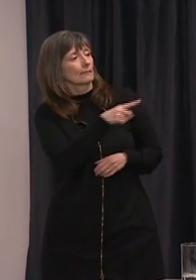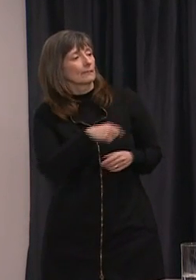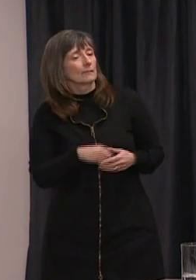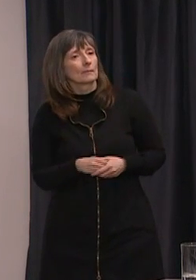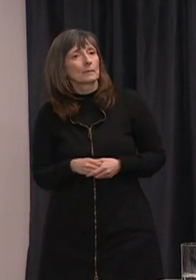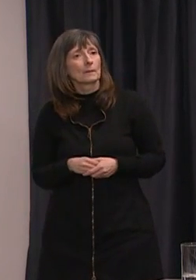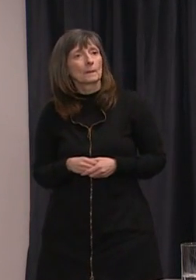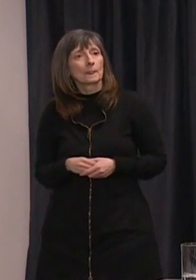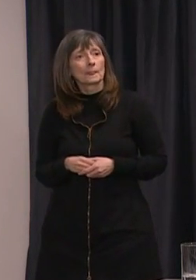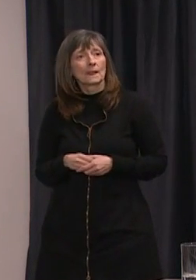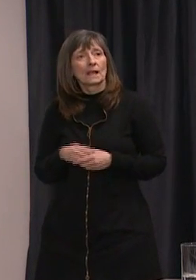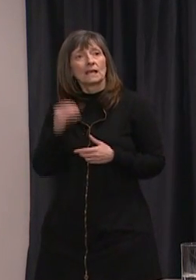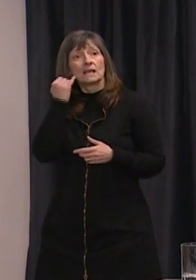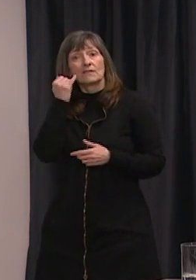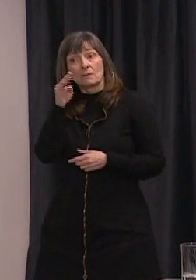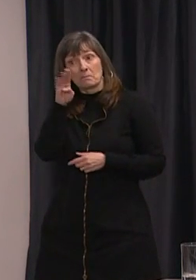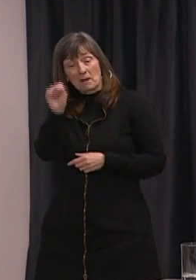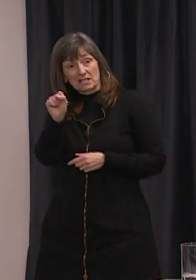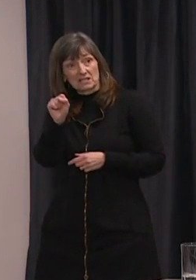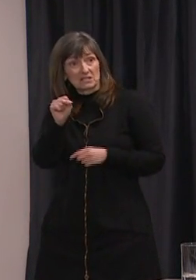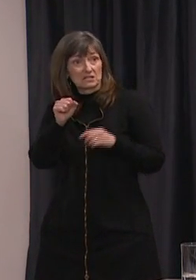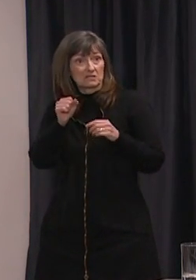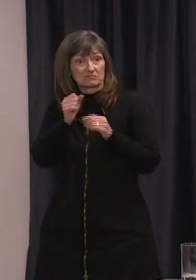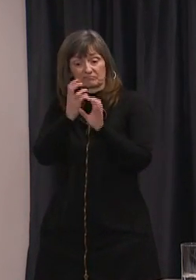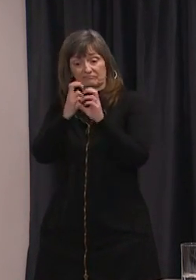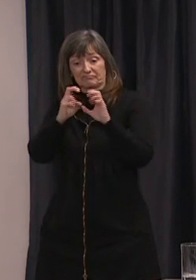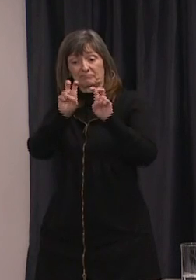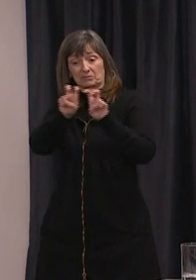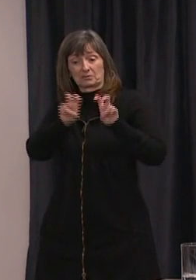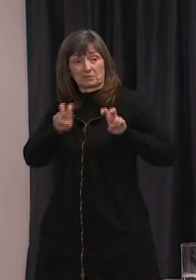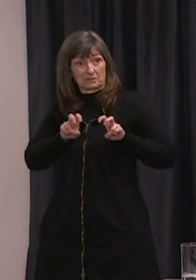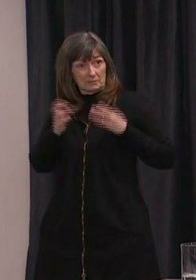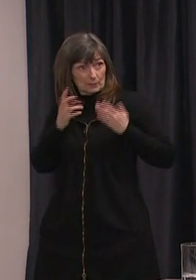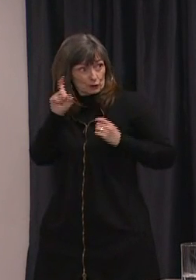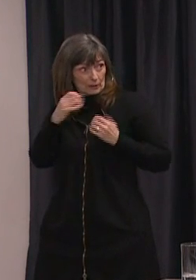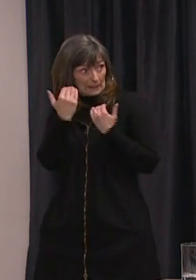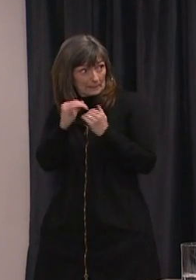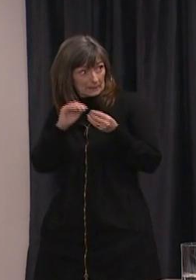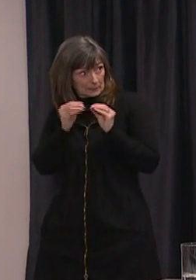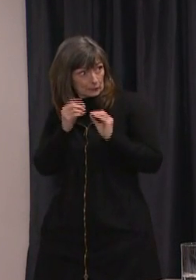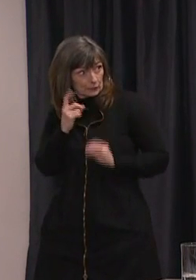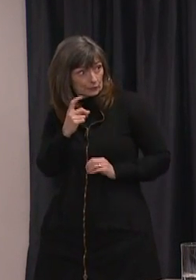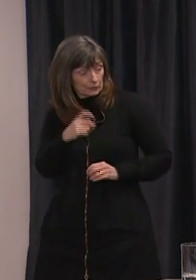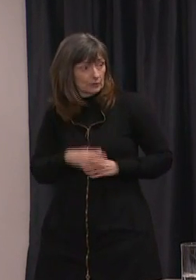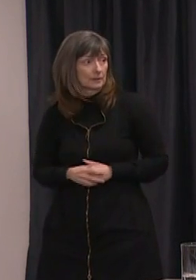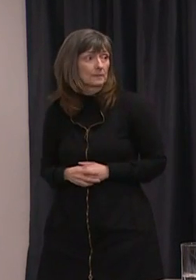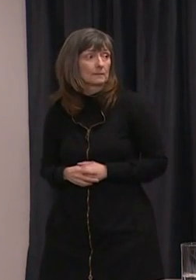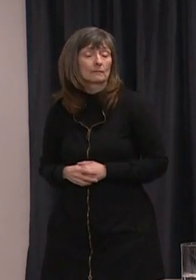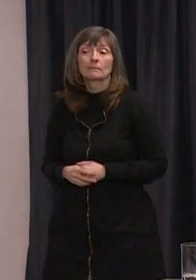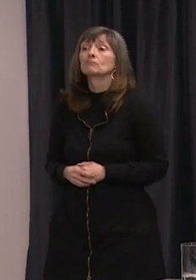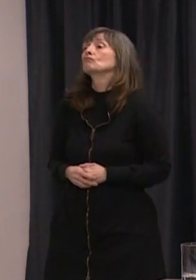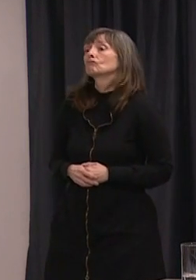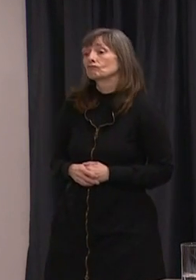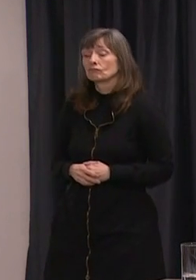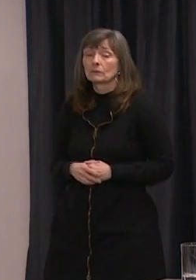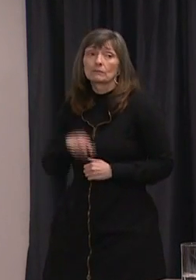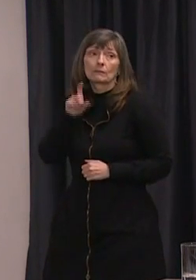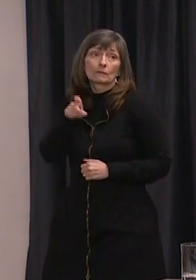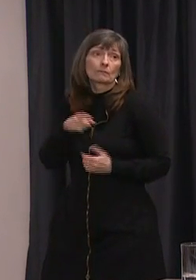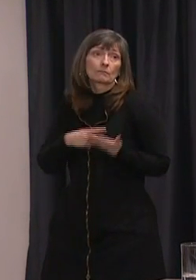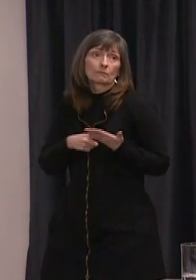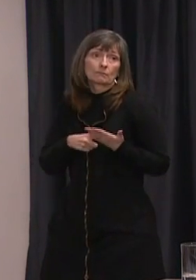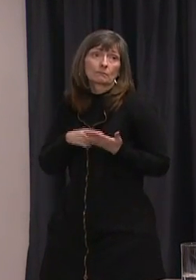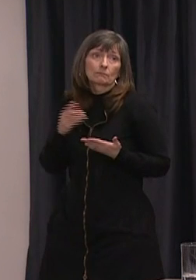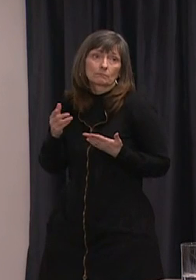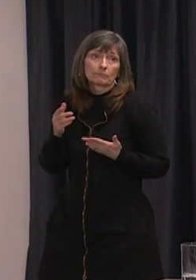places like crowding in like a bus is you know maybe something that needs to be limited in some capacity well i think certainly it would have to be looked at and and